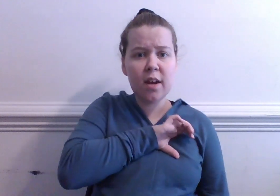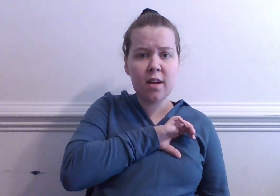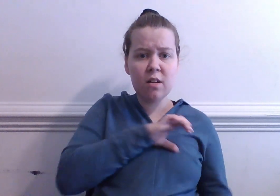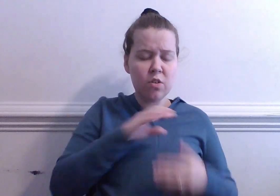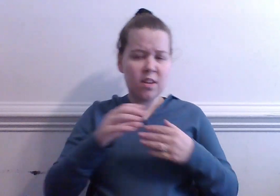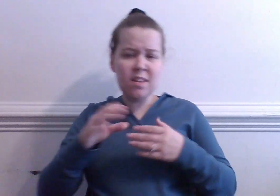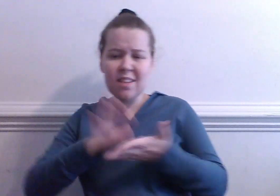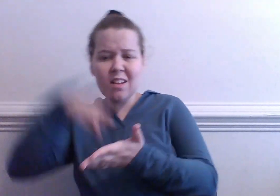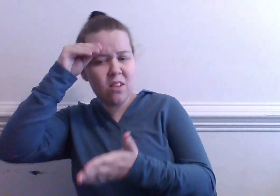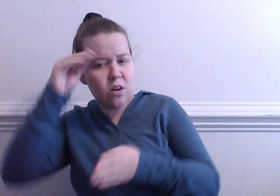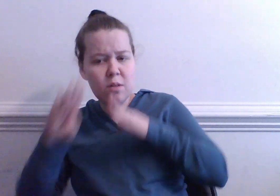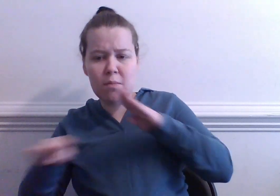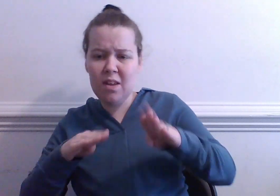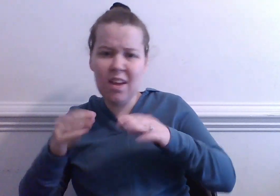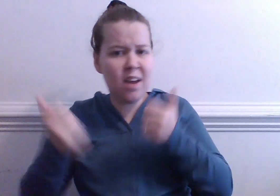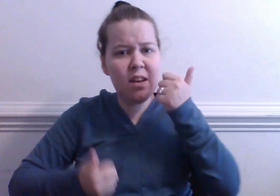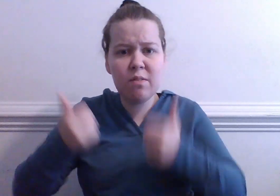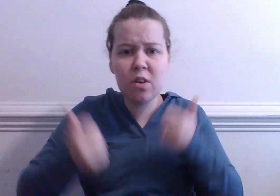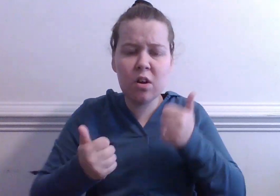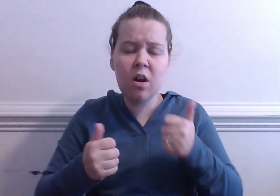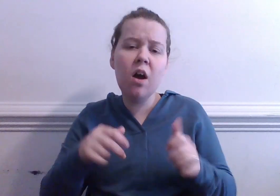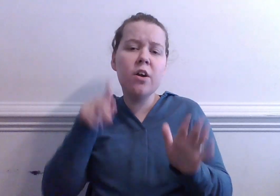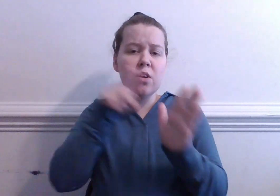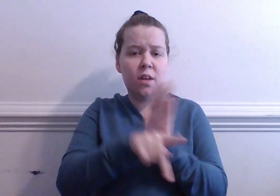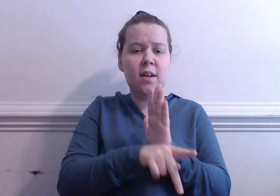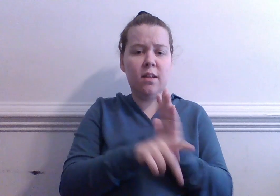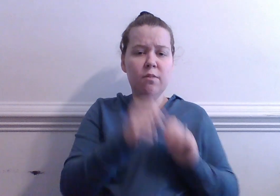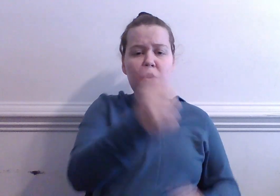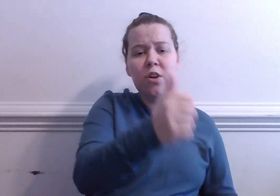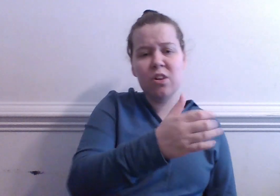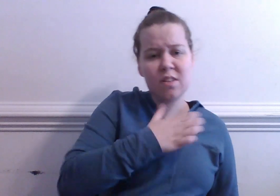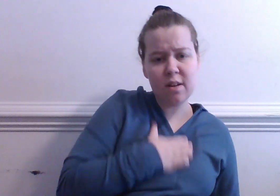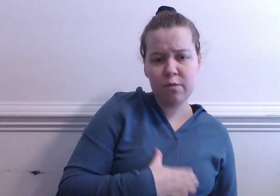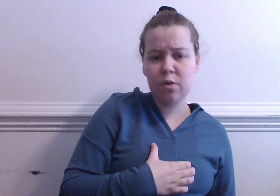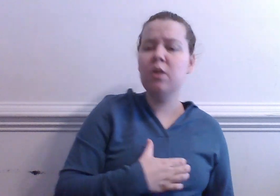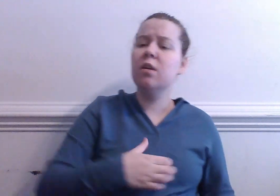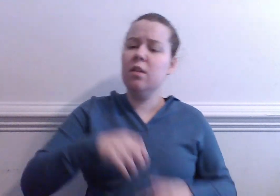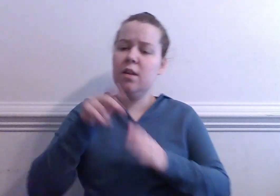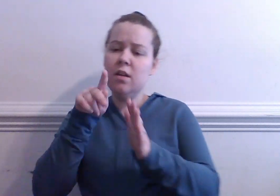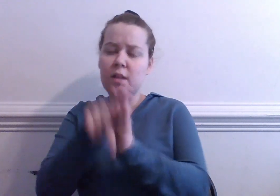learned behavior? Are you killing for yourself or killing for your savior?